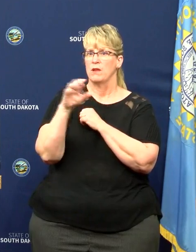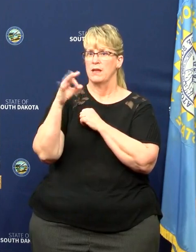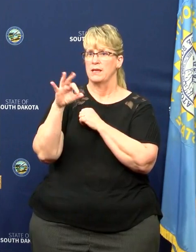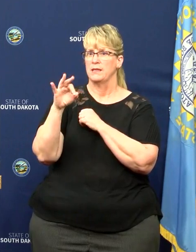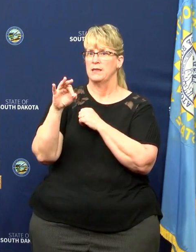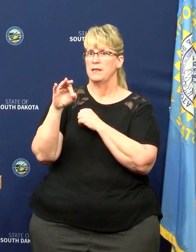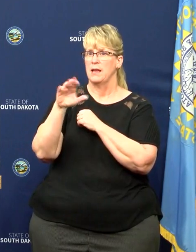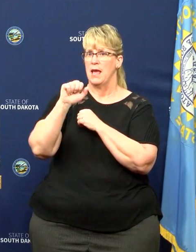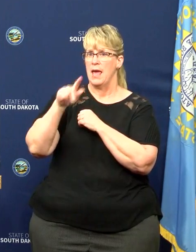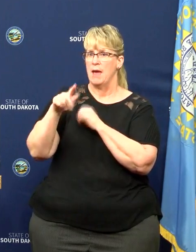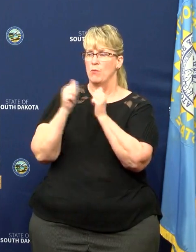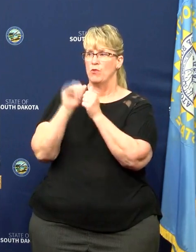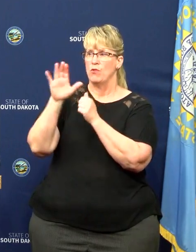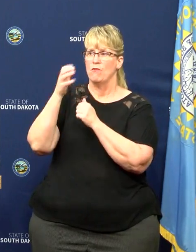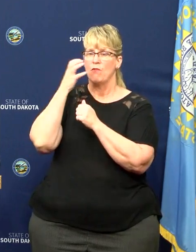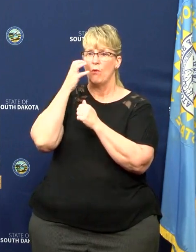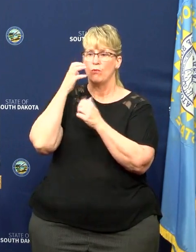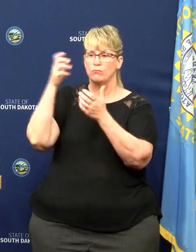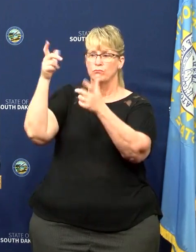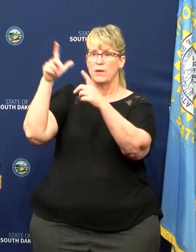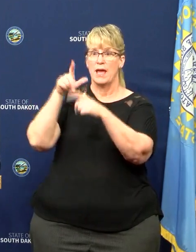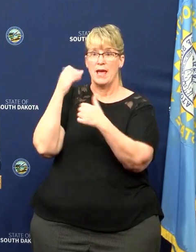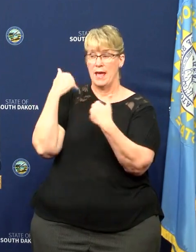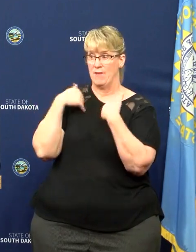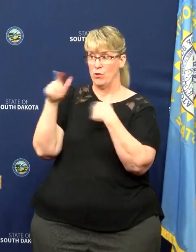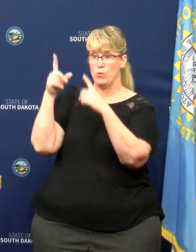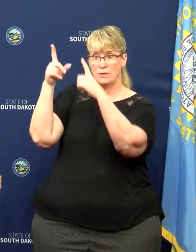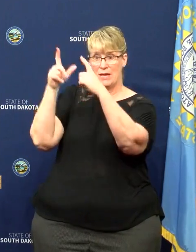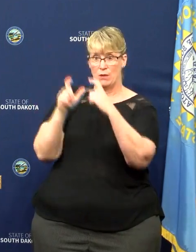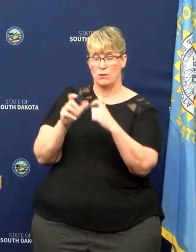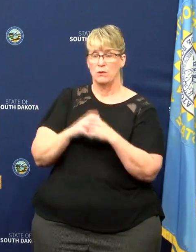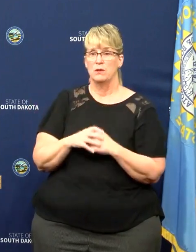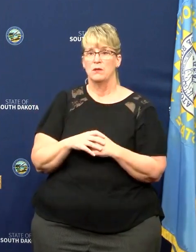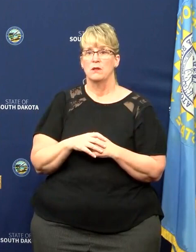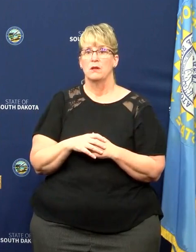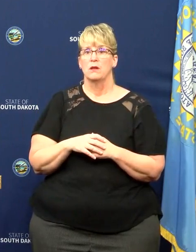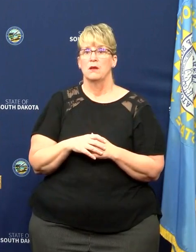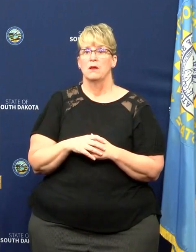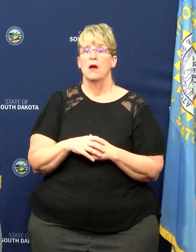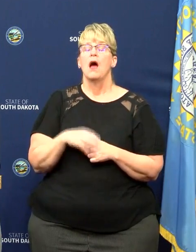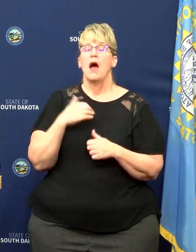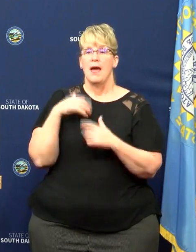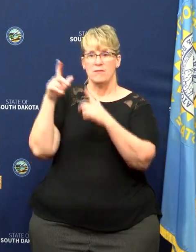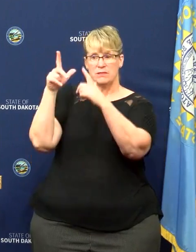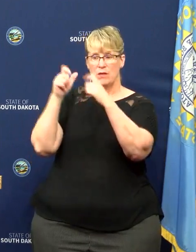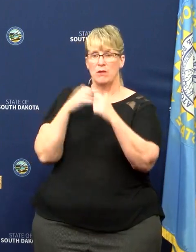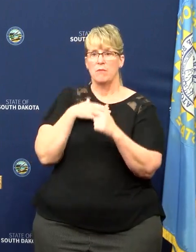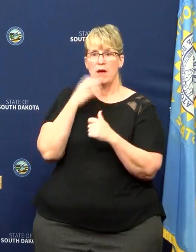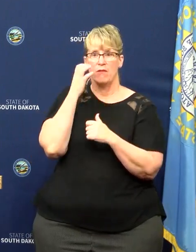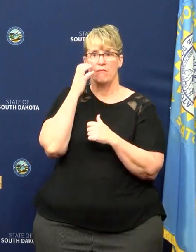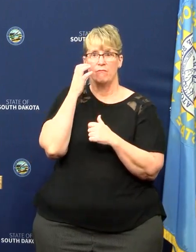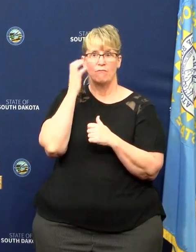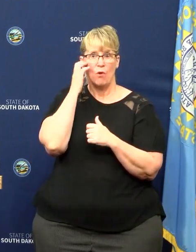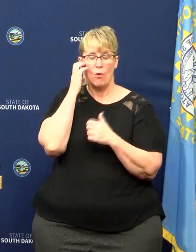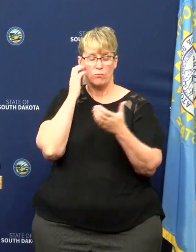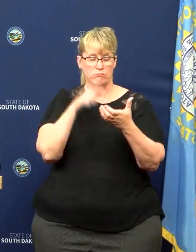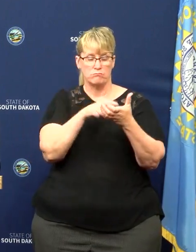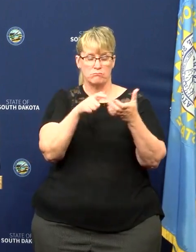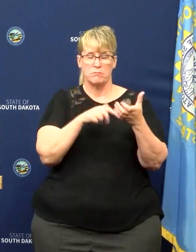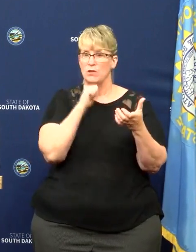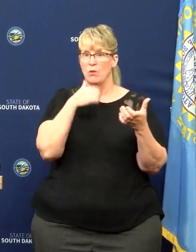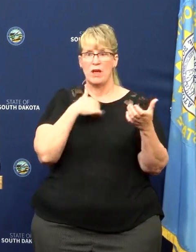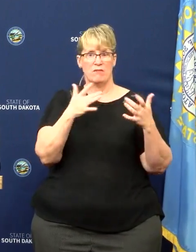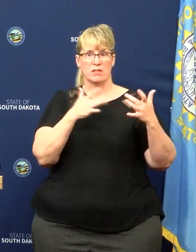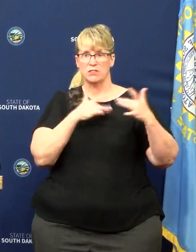do you have any concerns about it at this point? I don't. don't. have downloaded it on my phone, so it is there. I don't have